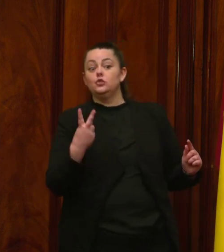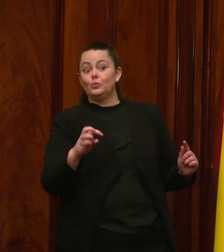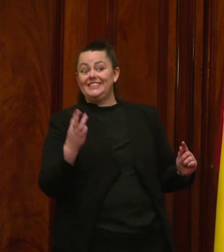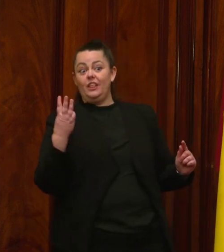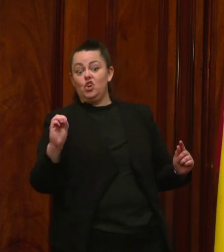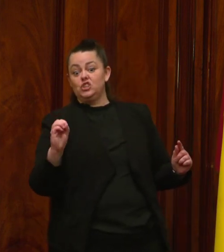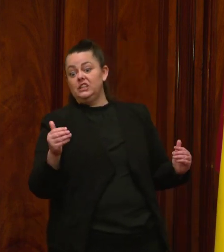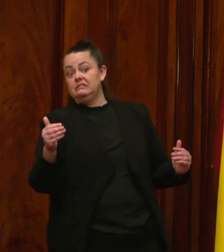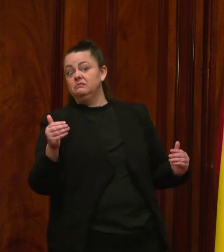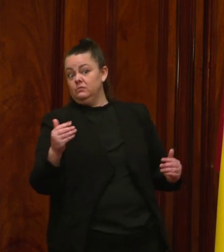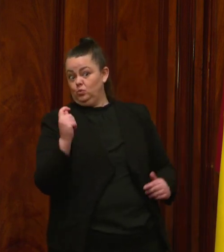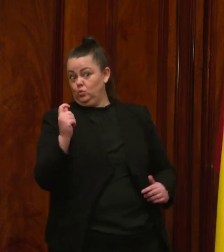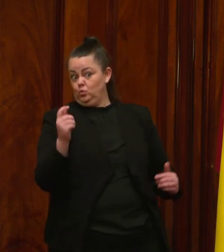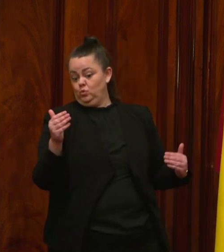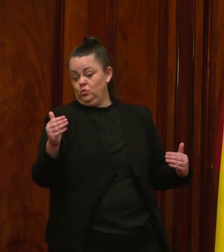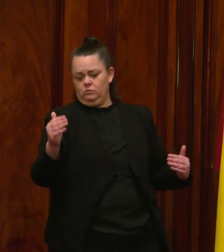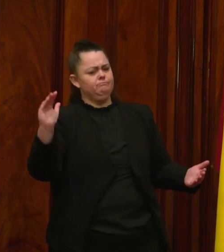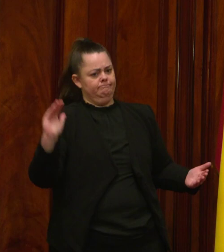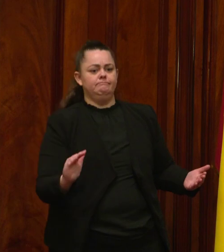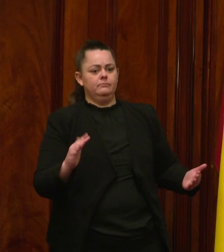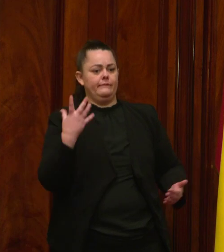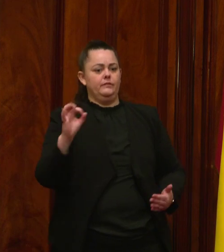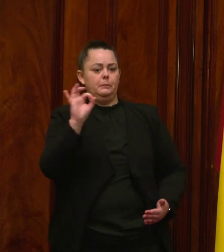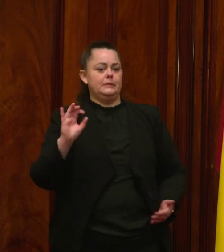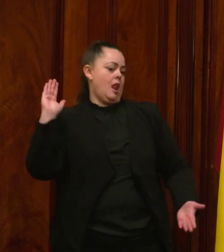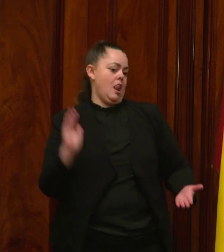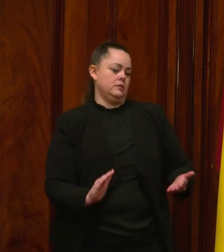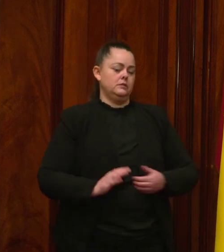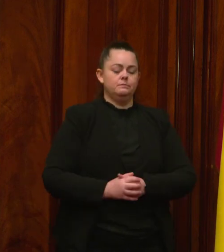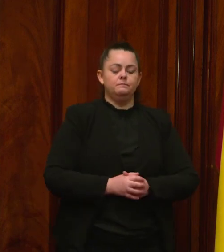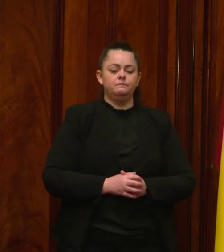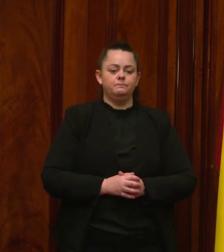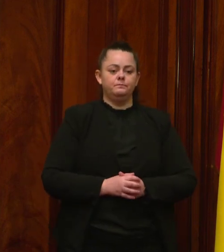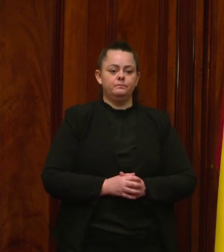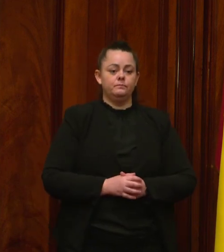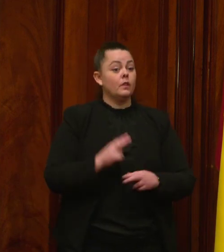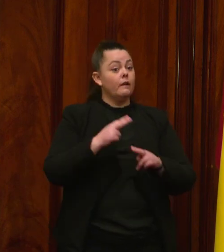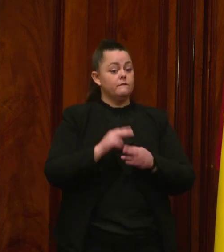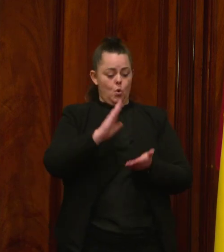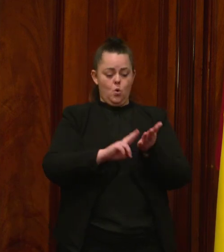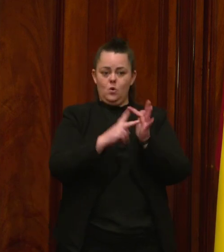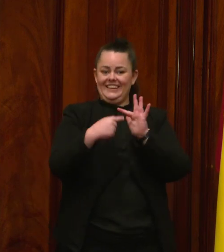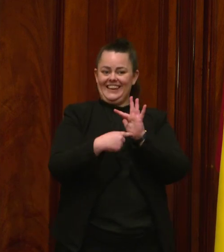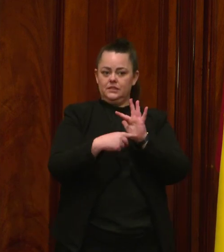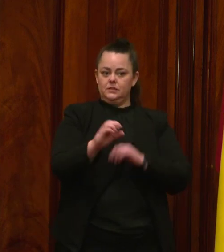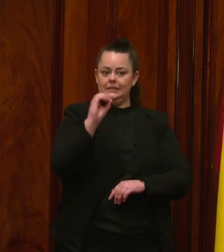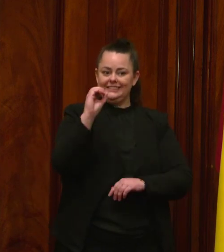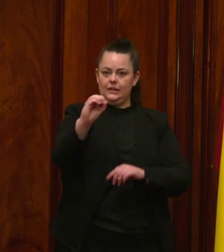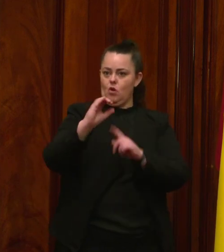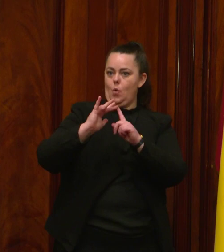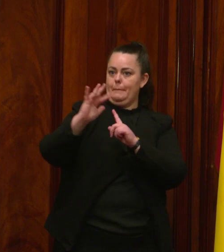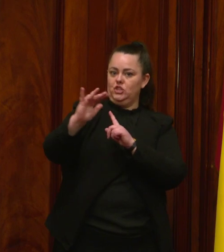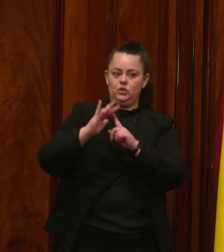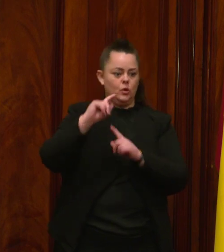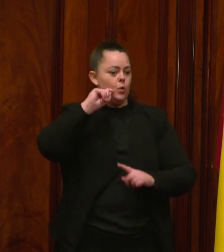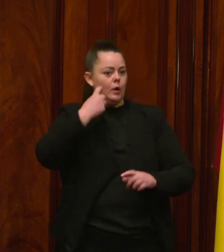the large-scale changes needed to reach net zero, the government will create a new state-owned body, the New South Wales Energy Security Corporation.